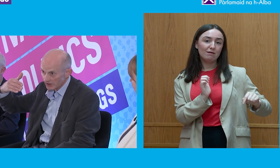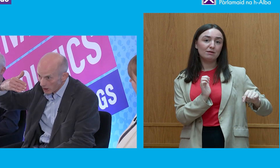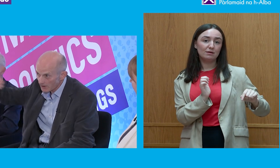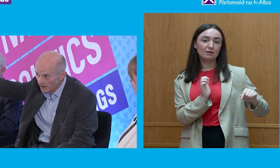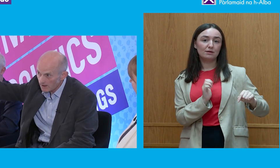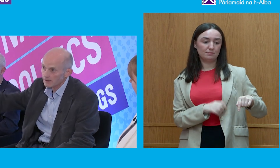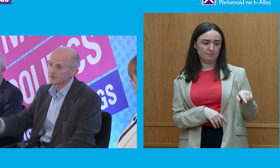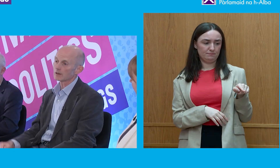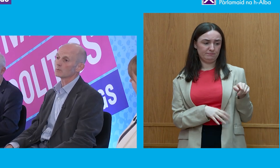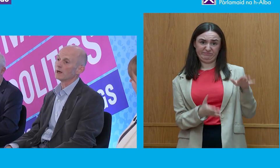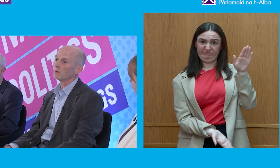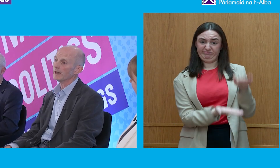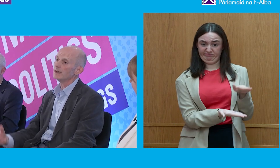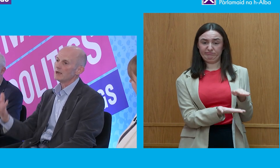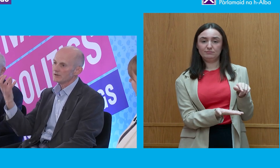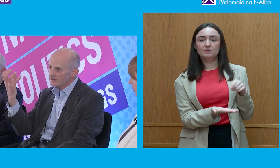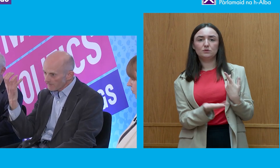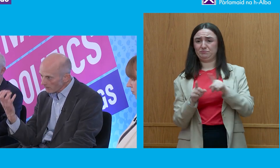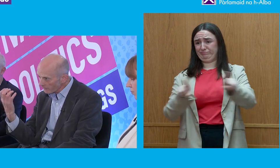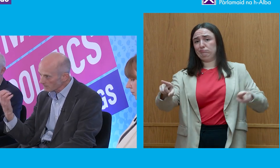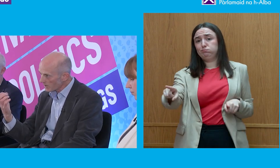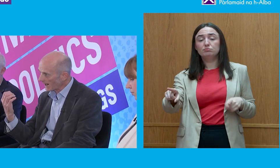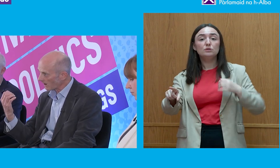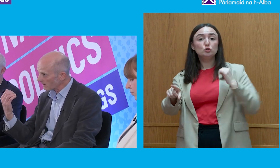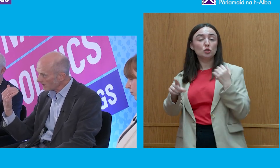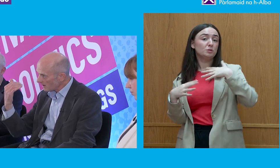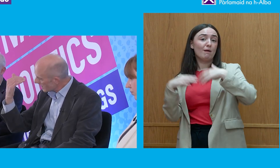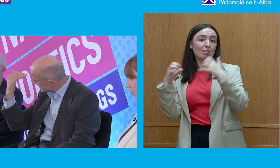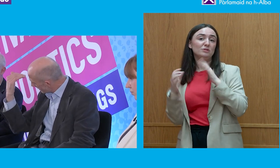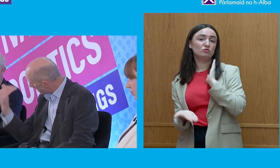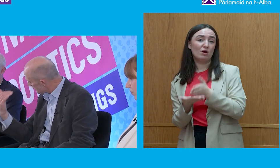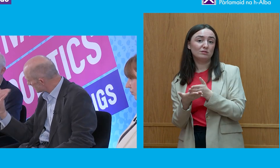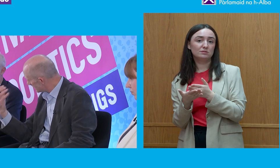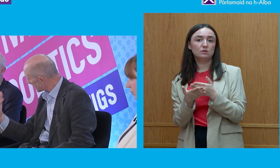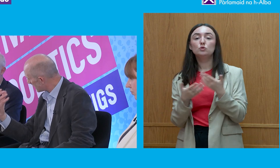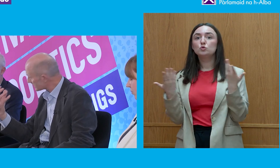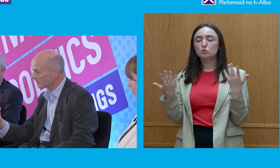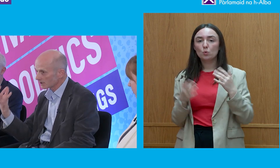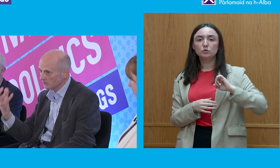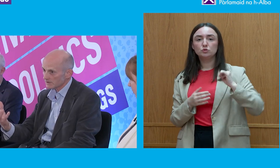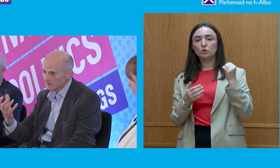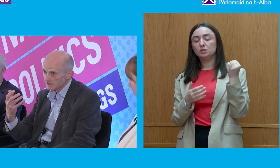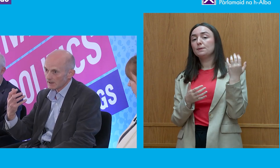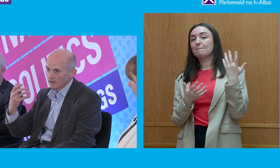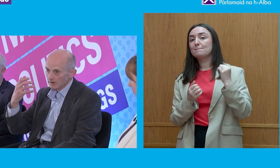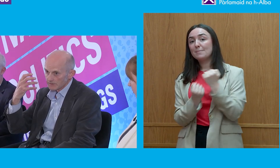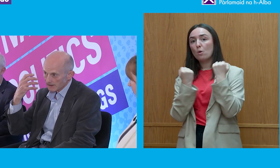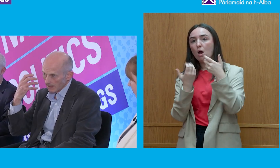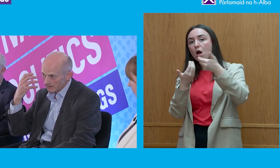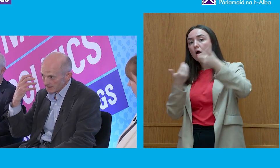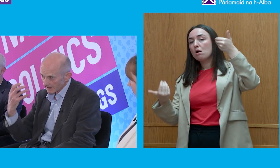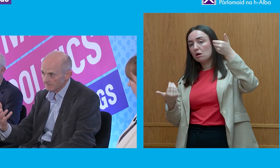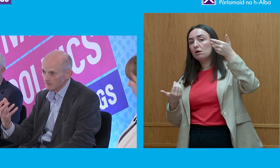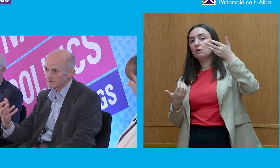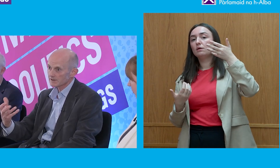is the other, it's a long way away. Devolving power as close as you can to the communities that